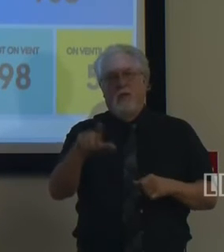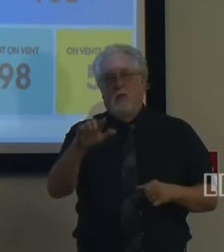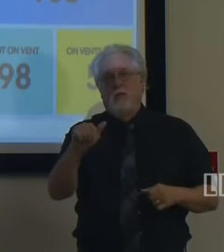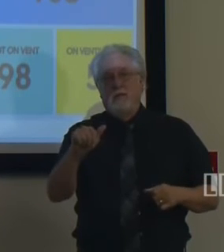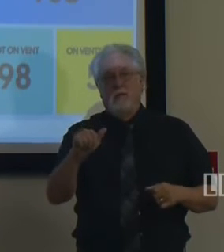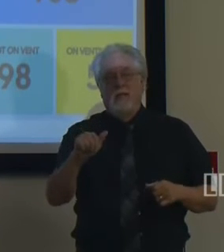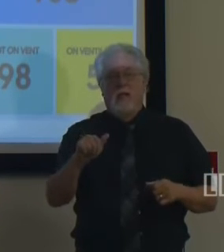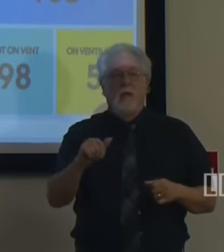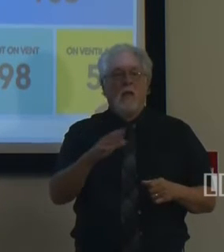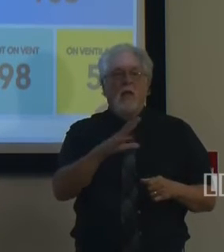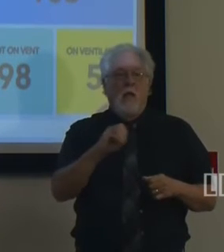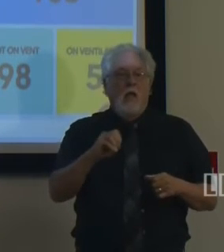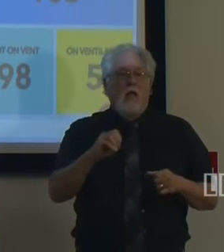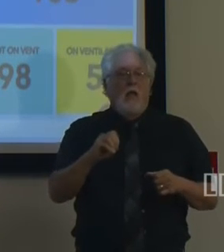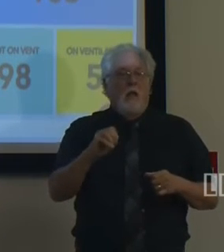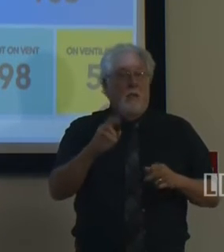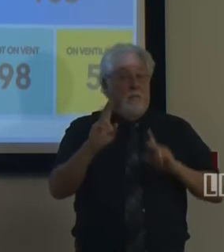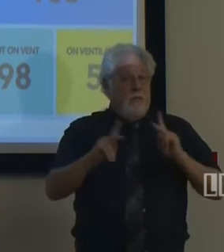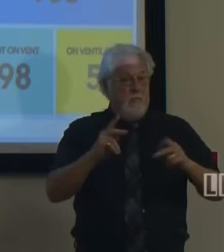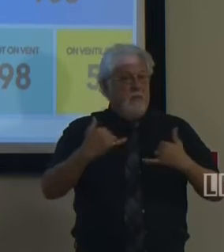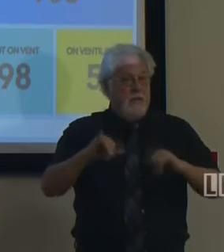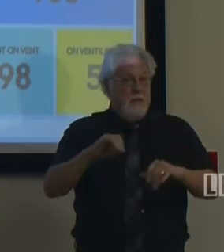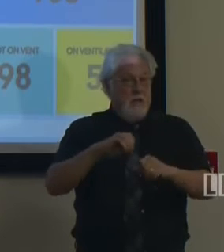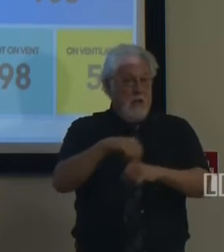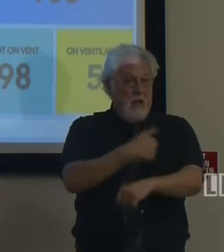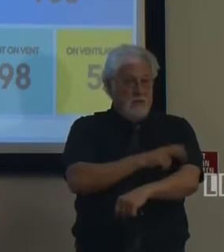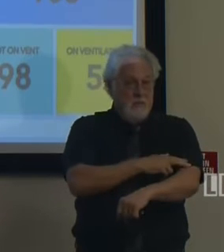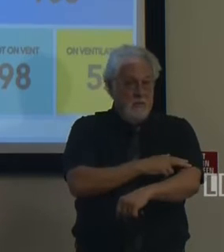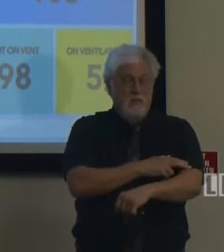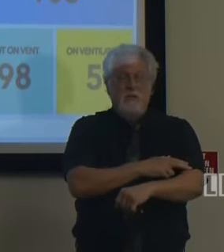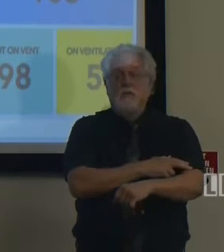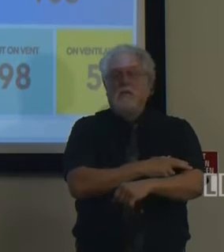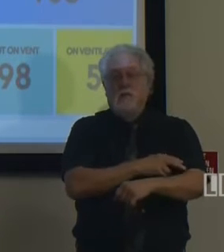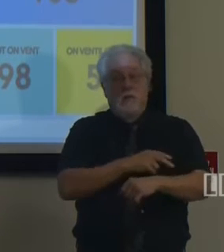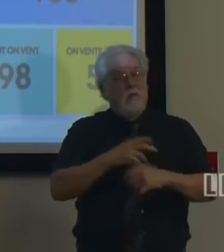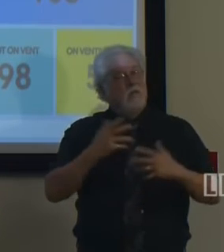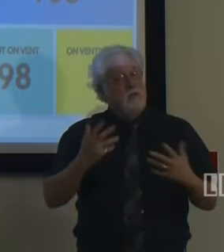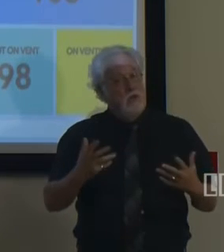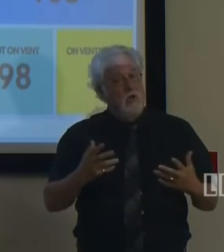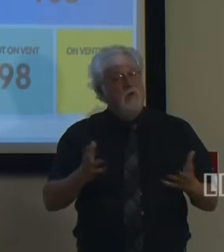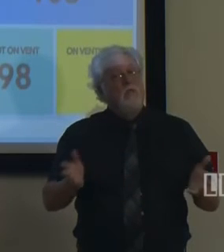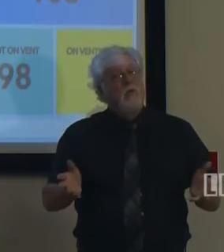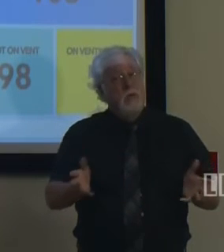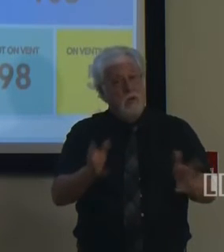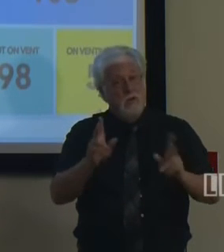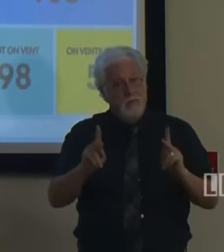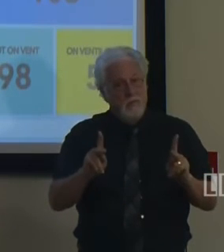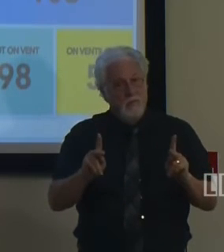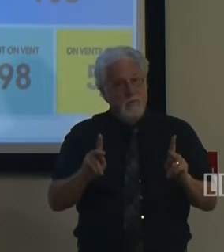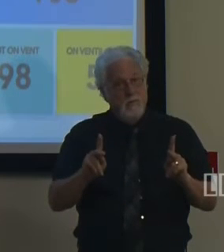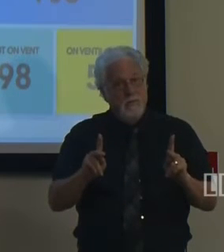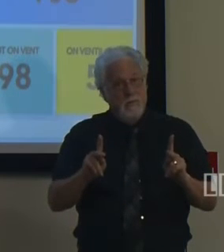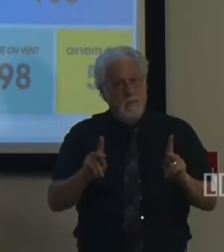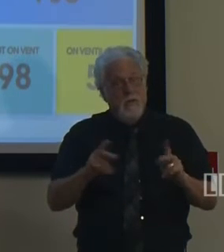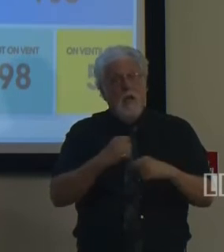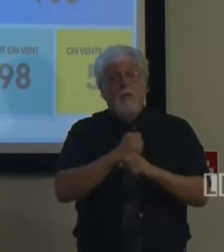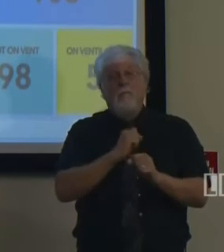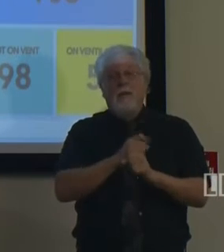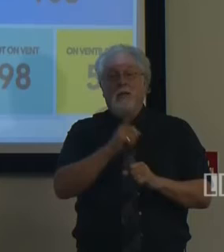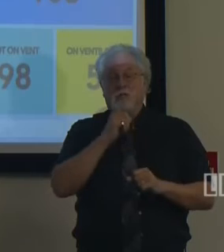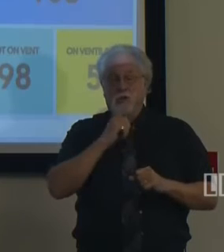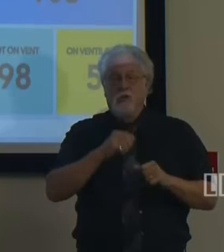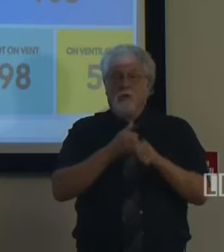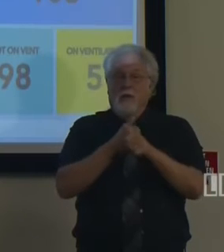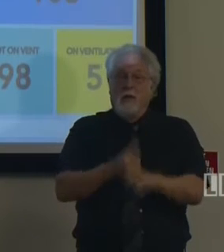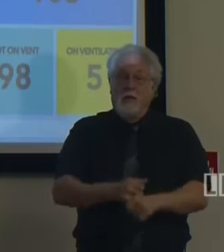and a number of individuals still in the hospital and so forth. So we do encourage everyone to make sure that you